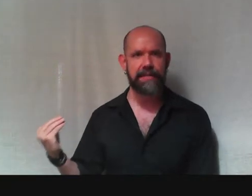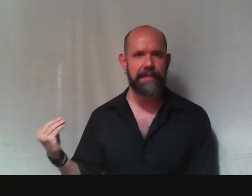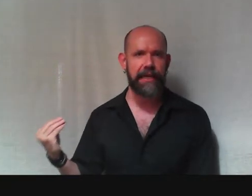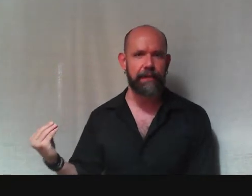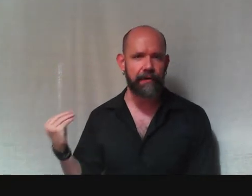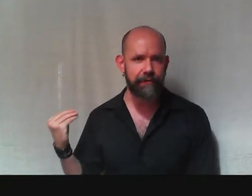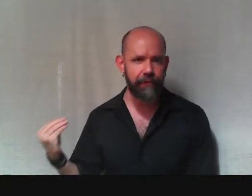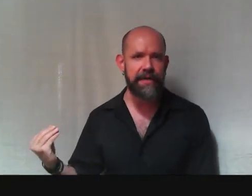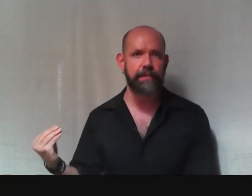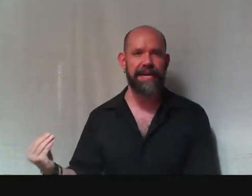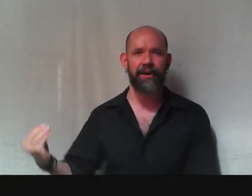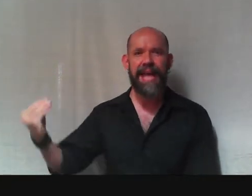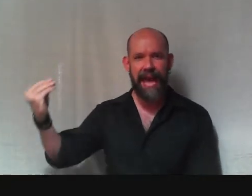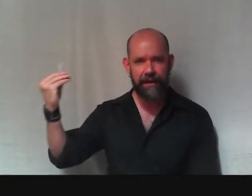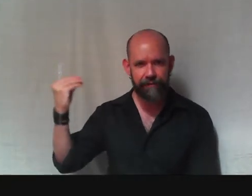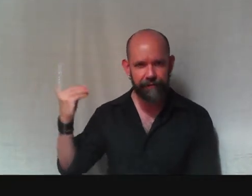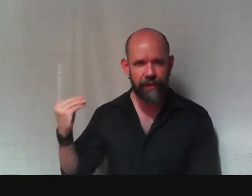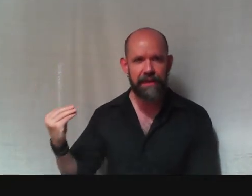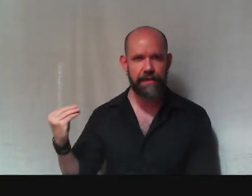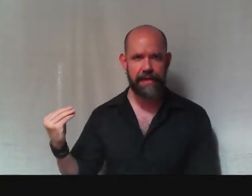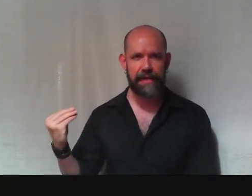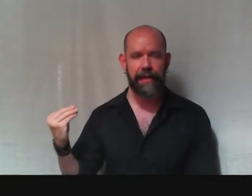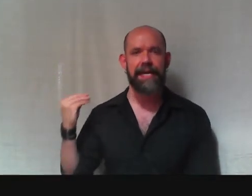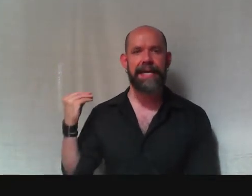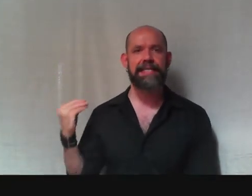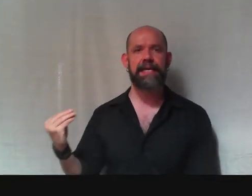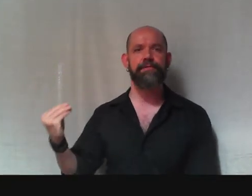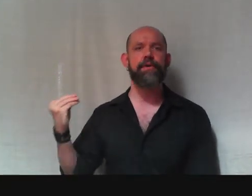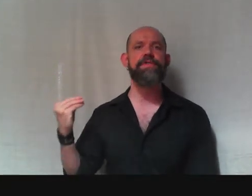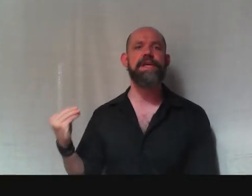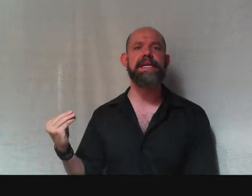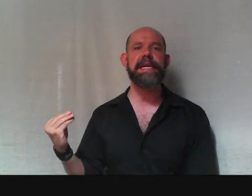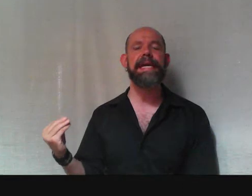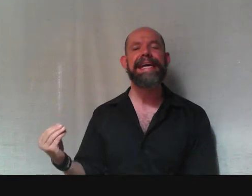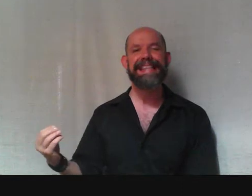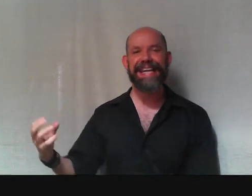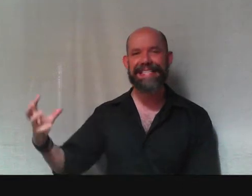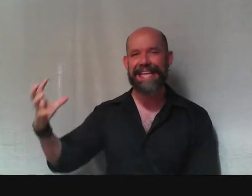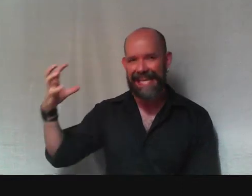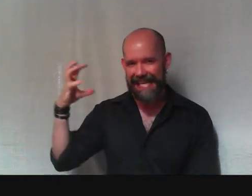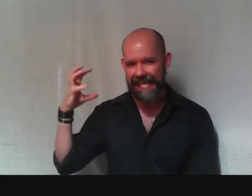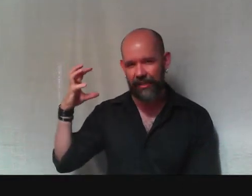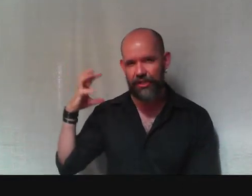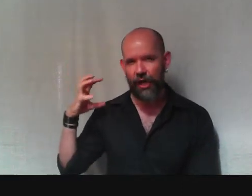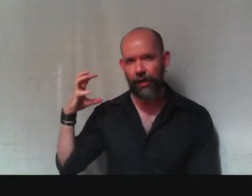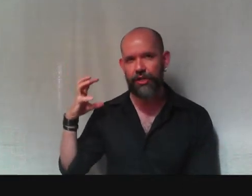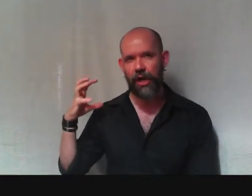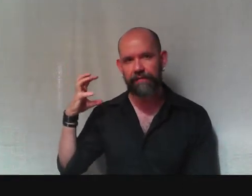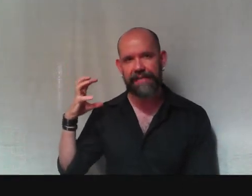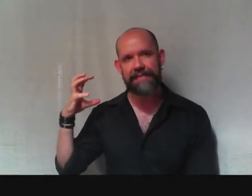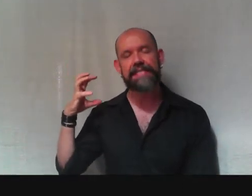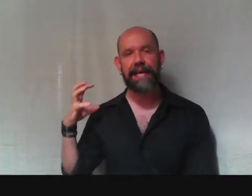is thinking about freedom here. And free thinking is therefore thinking that is in charge of itself.